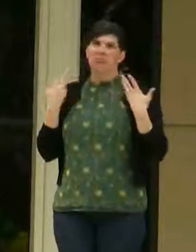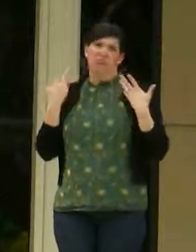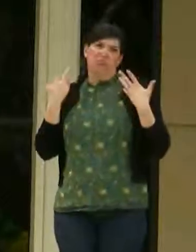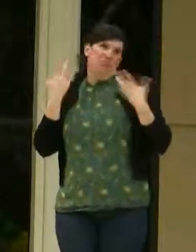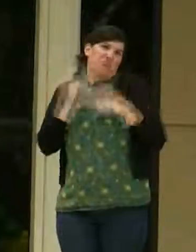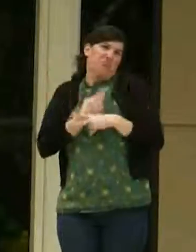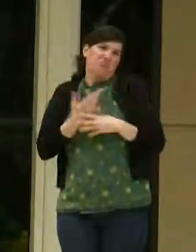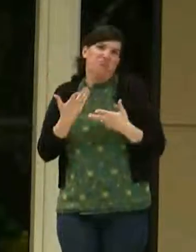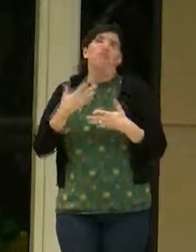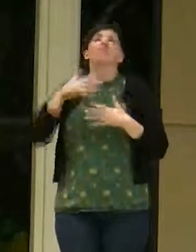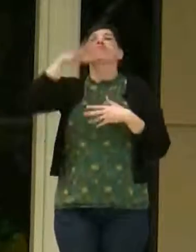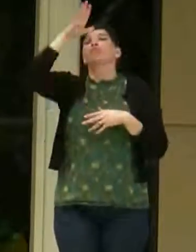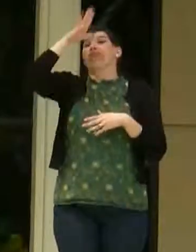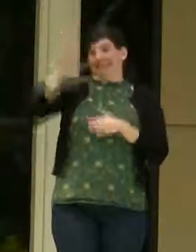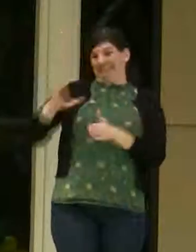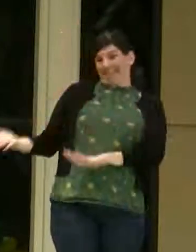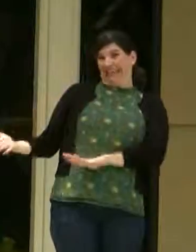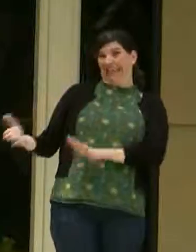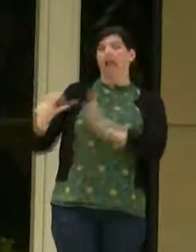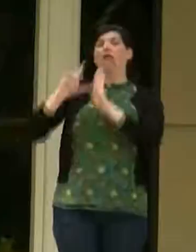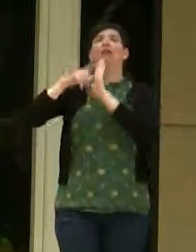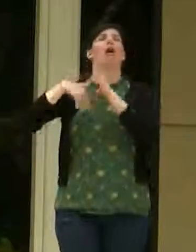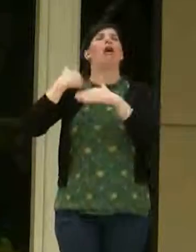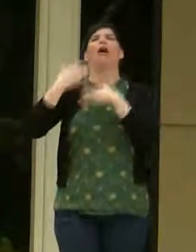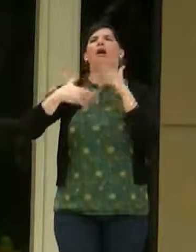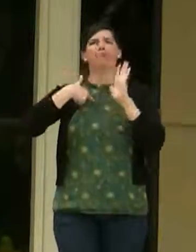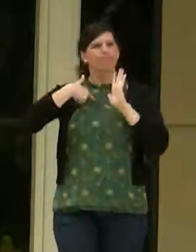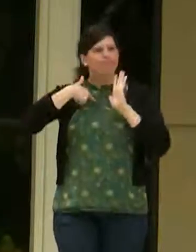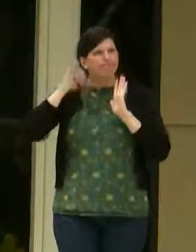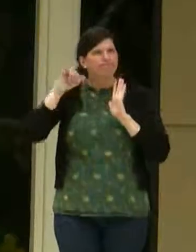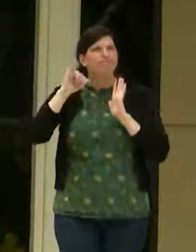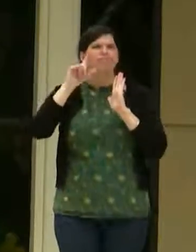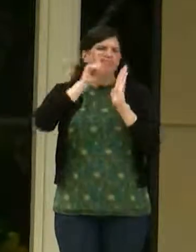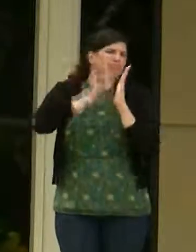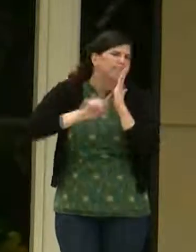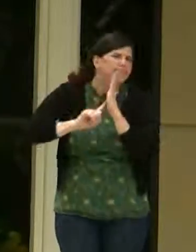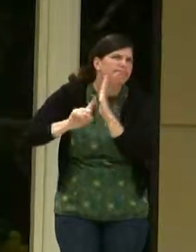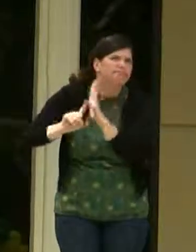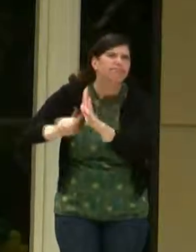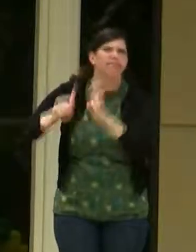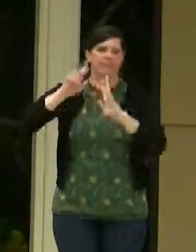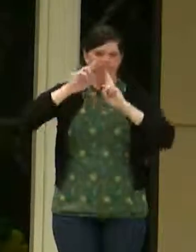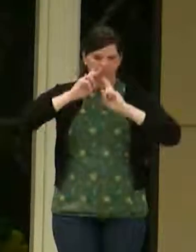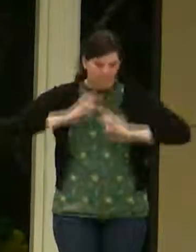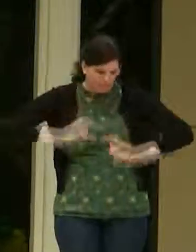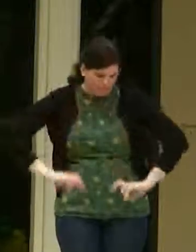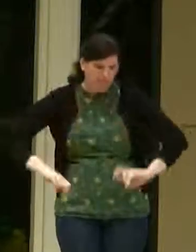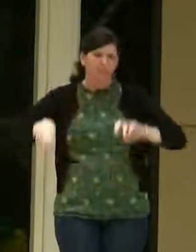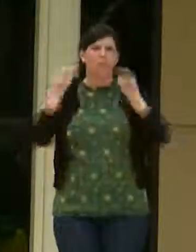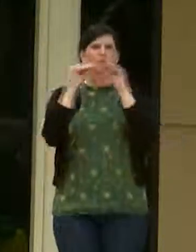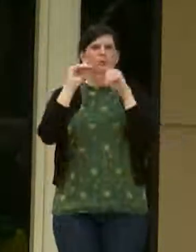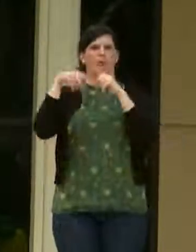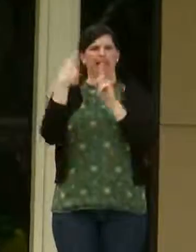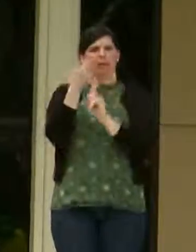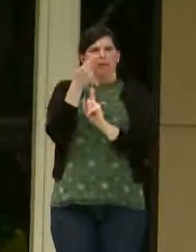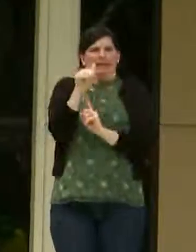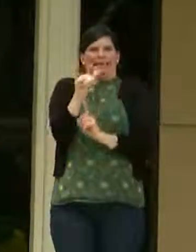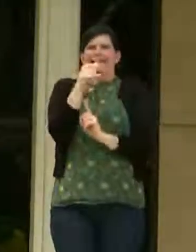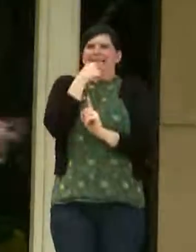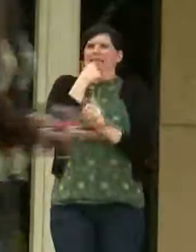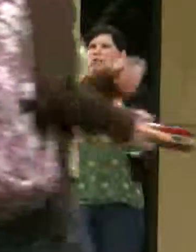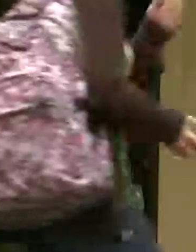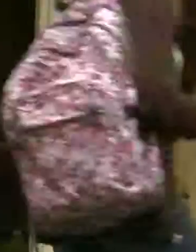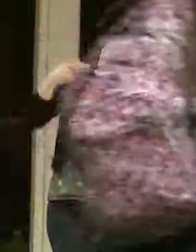away, I started researching more and more about, you know, being gay and what it was like and,